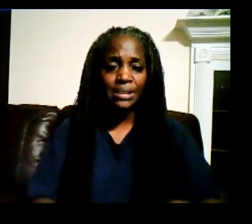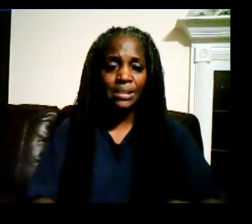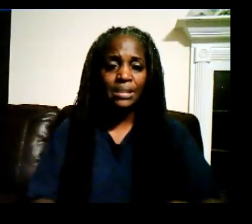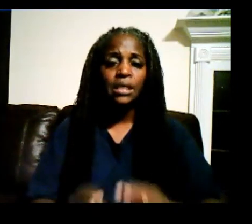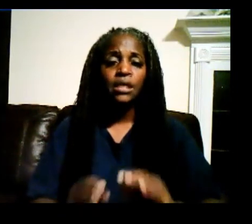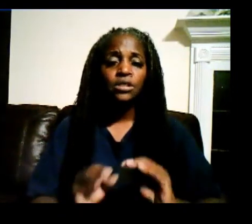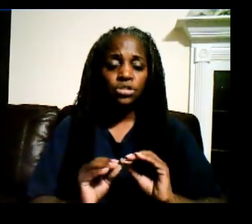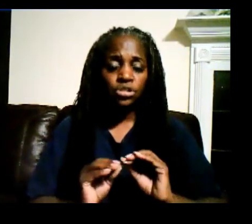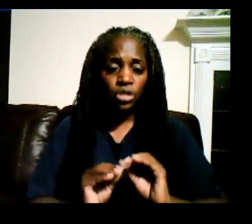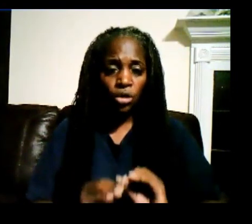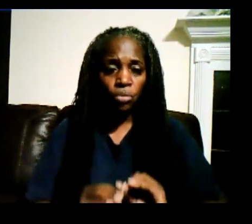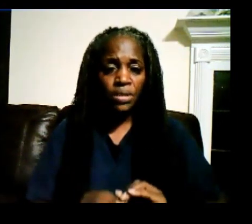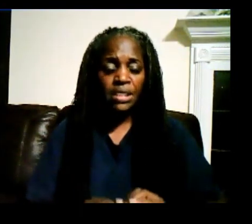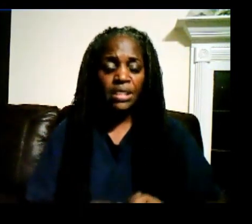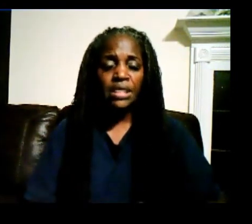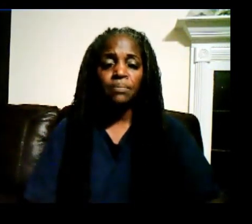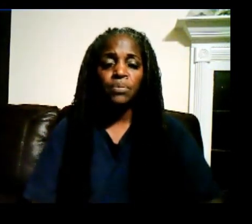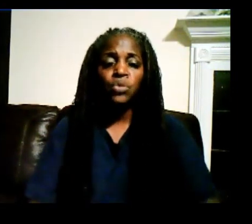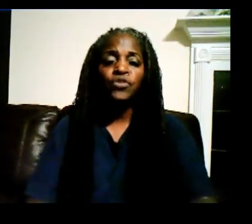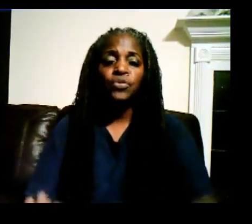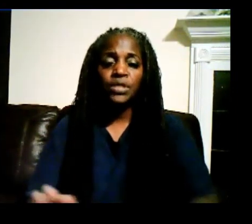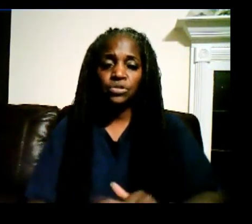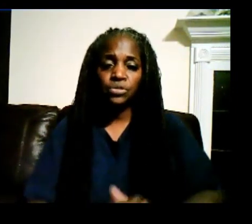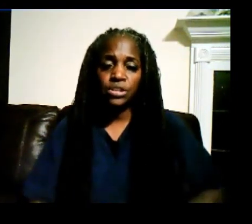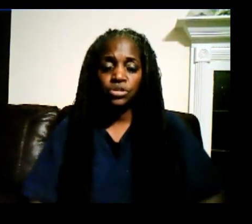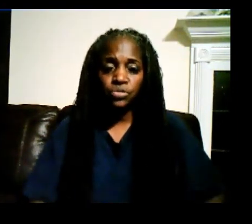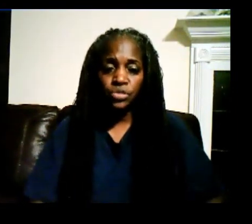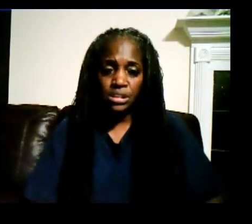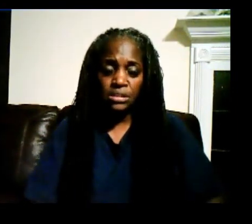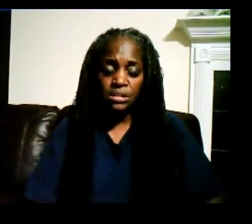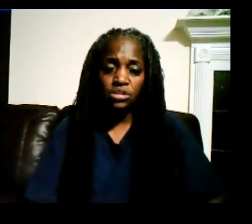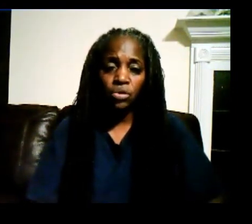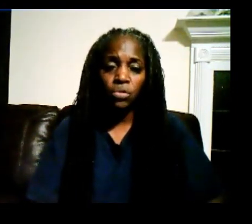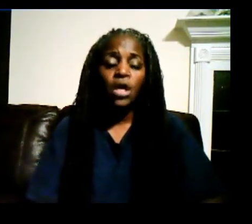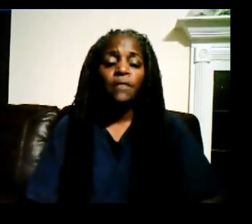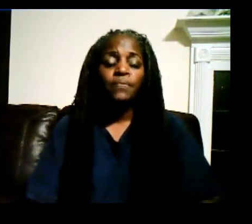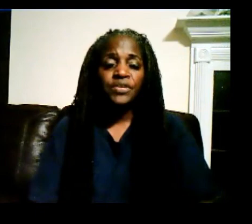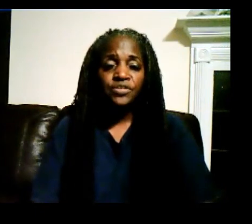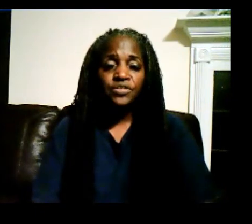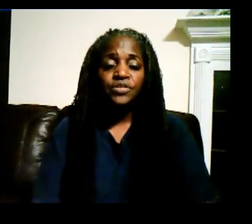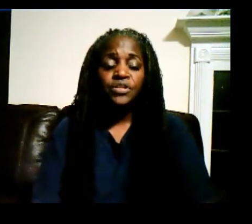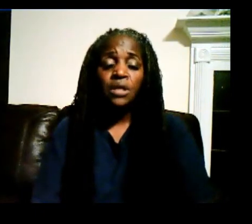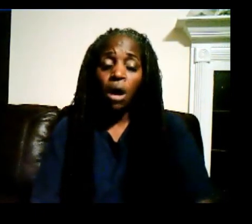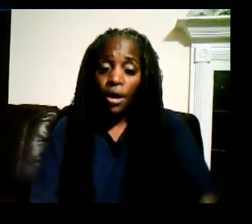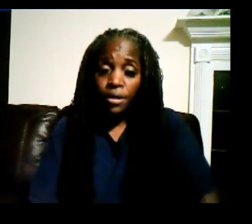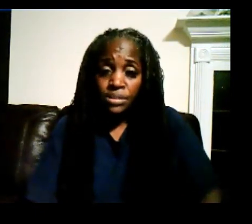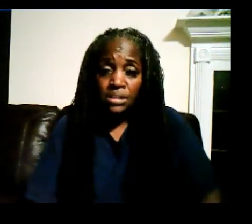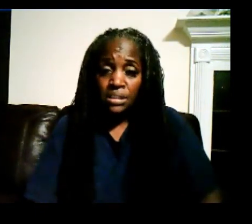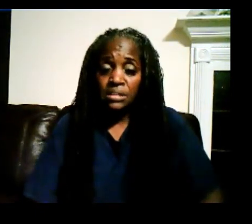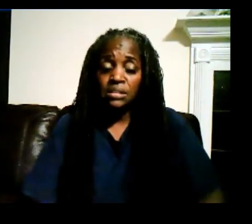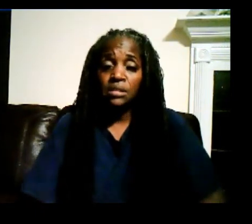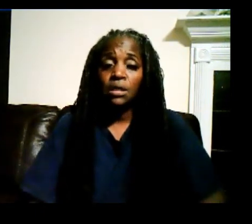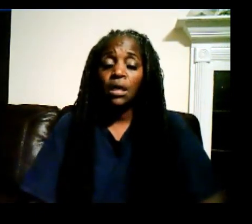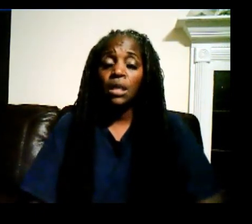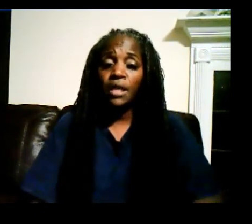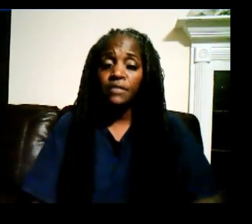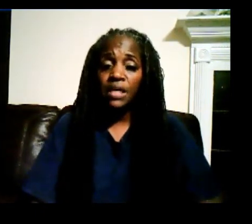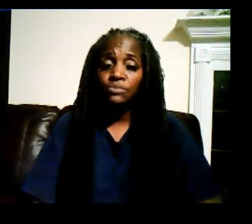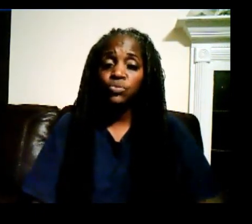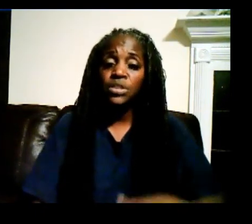to help move you into this new season. this is the autumn season. A lot of times we